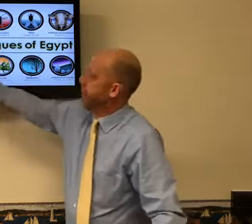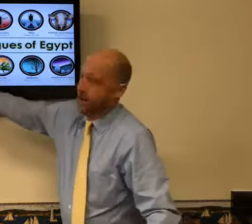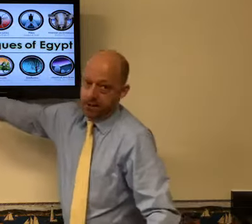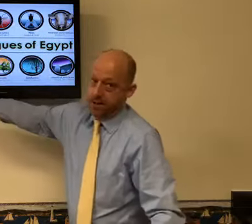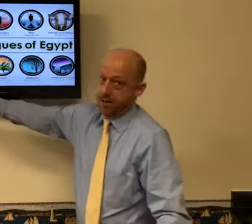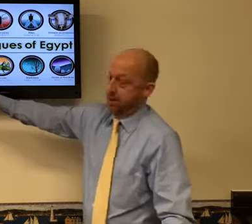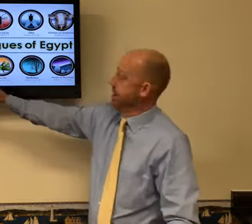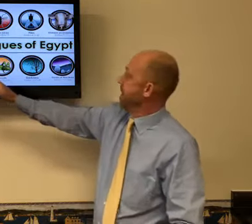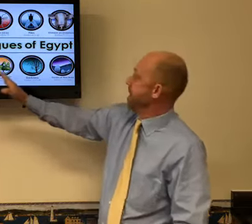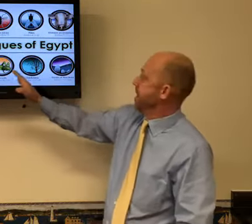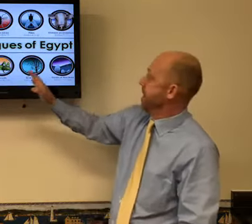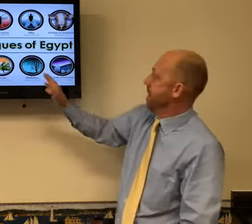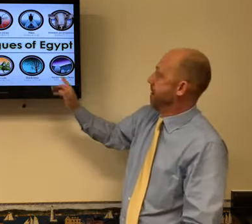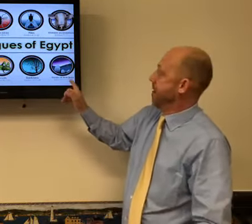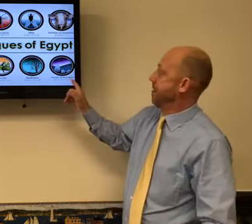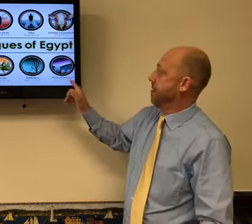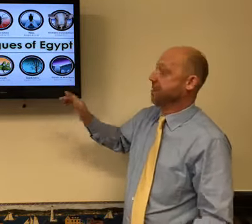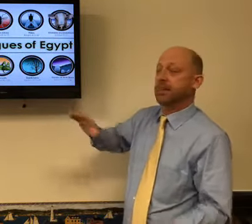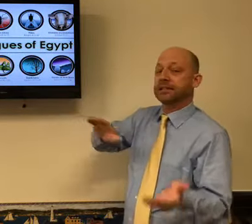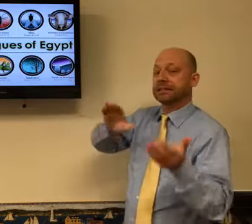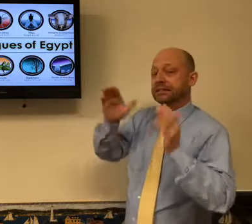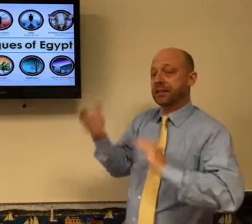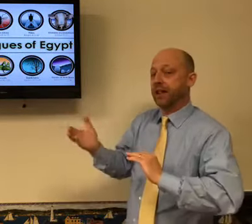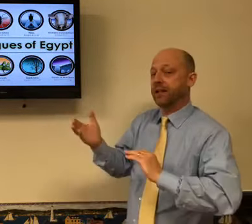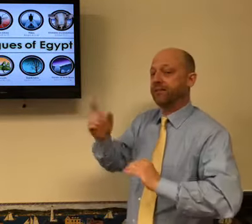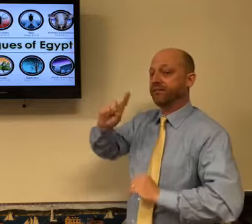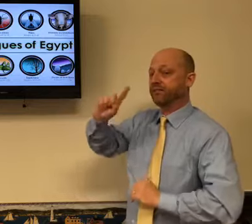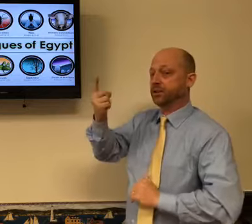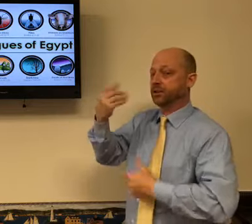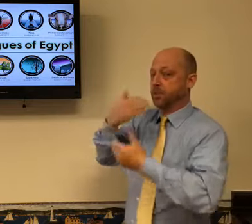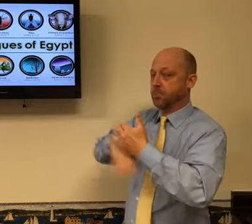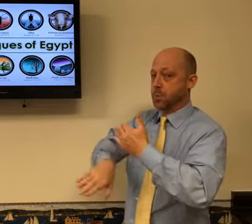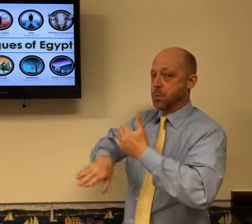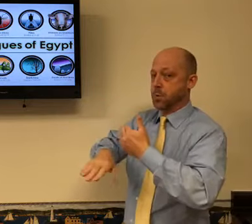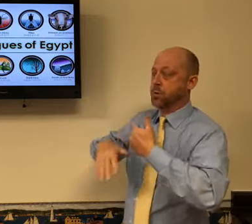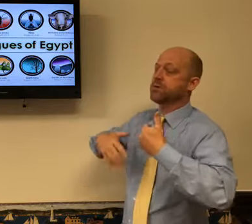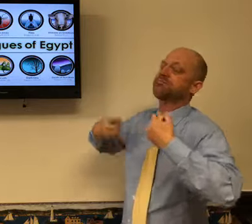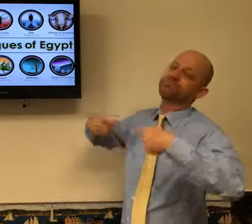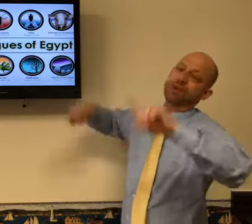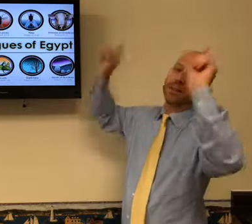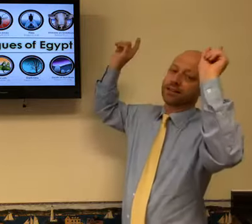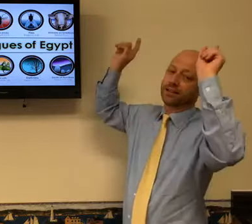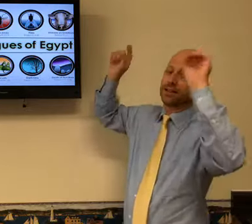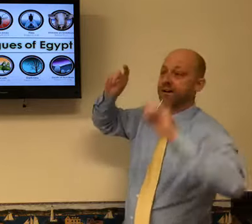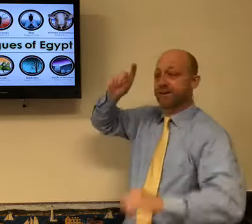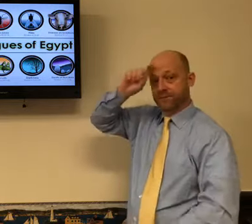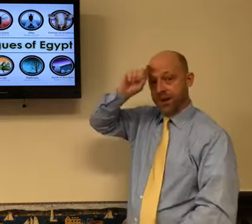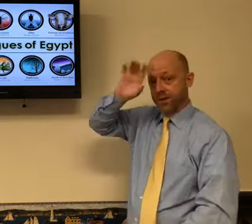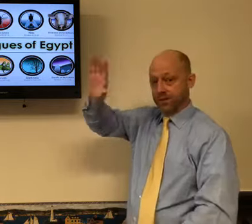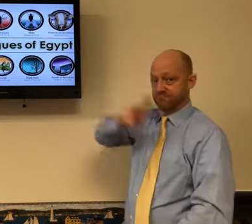So here we have 10 signs. The last one was the death of all firstborns.